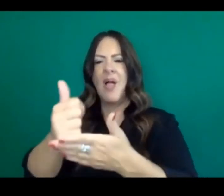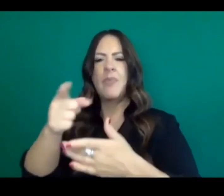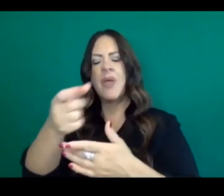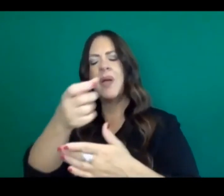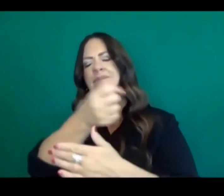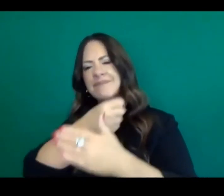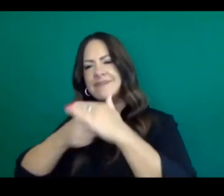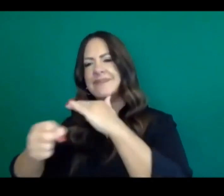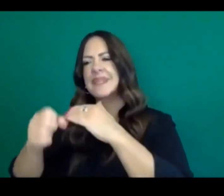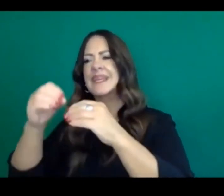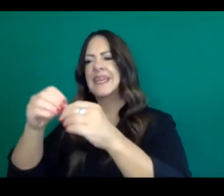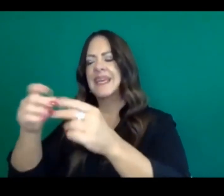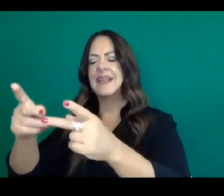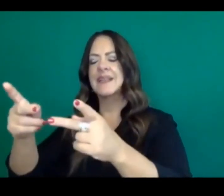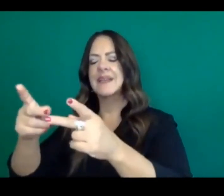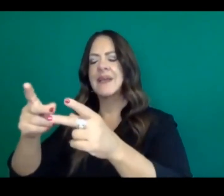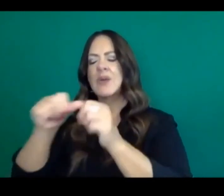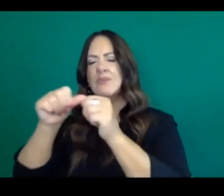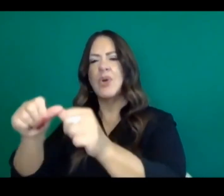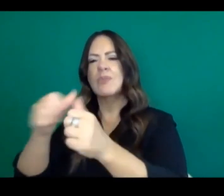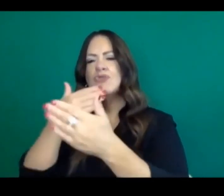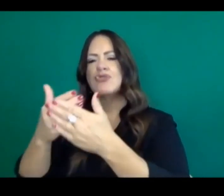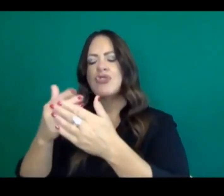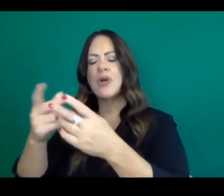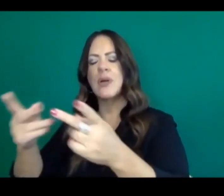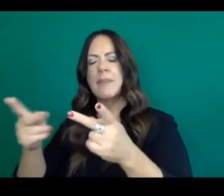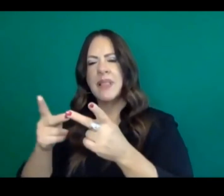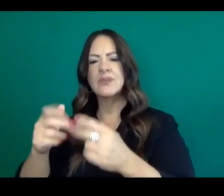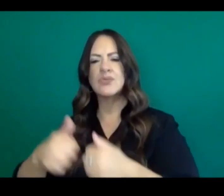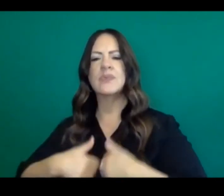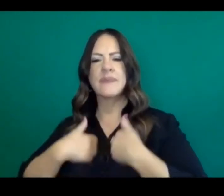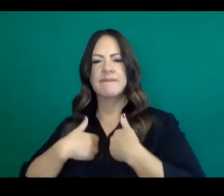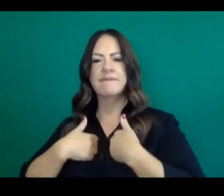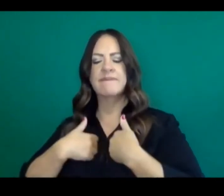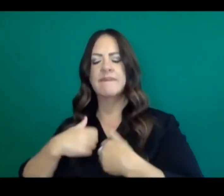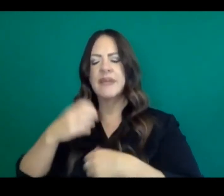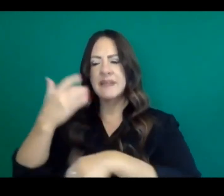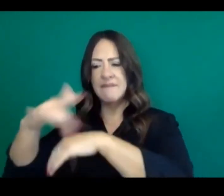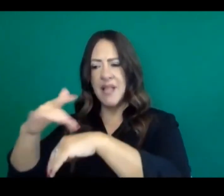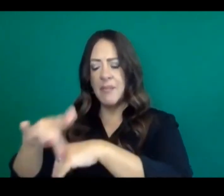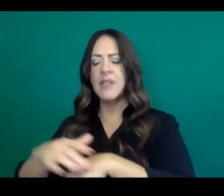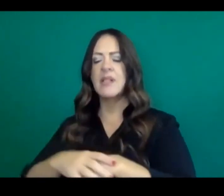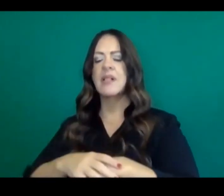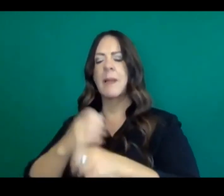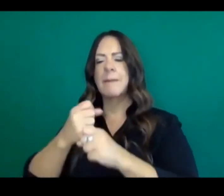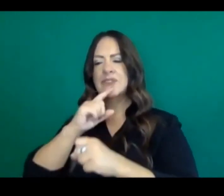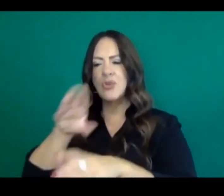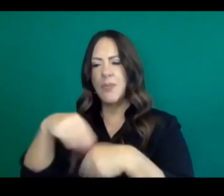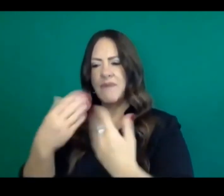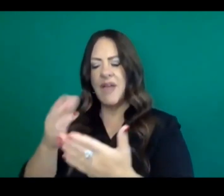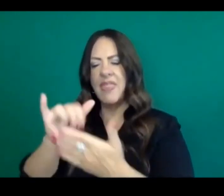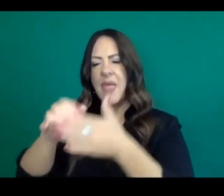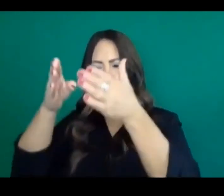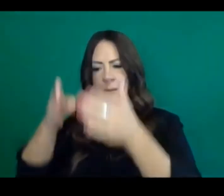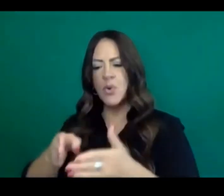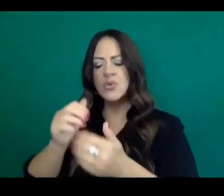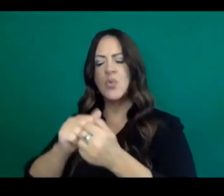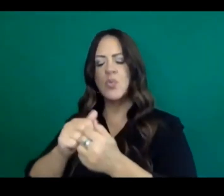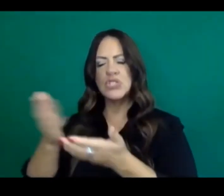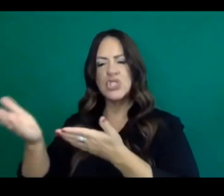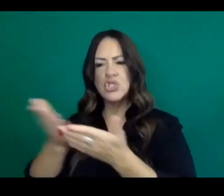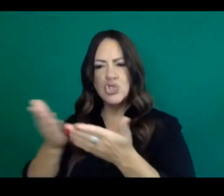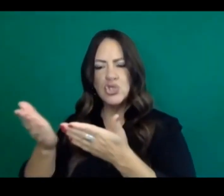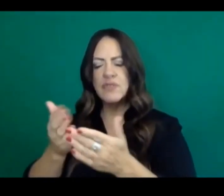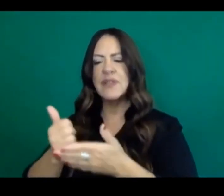permanent supportive housing if it's available and making sure all the wraparound services to, uh, reduce